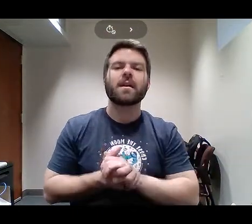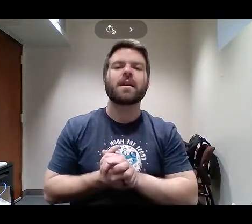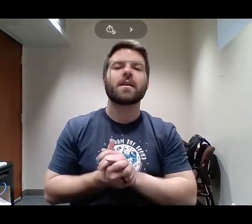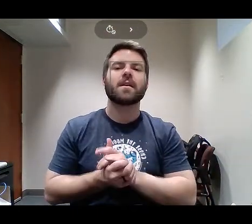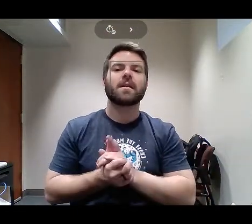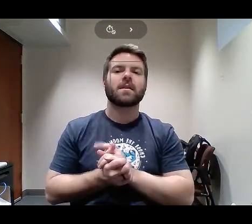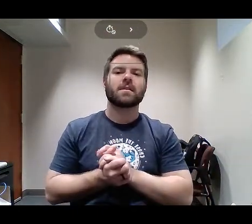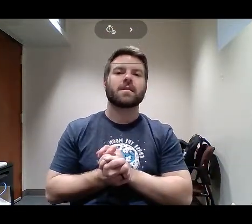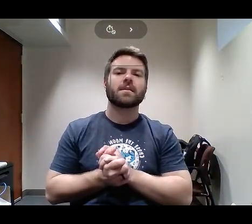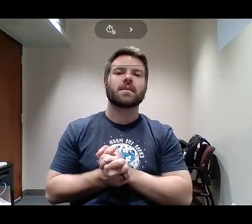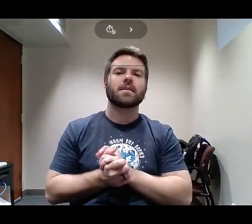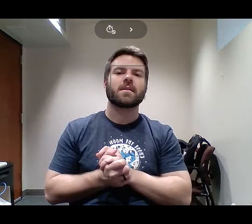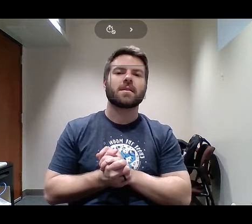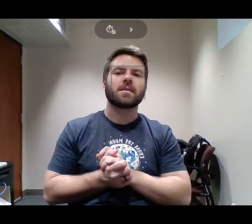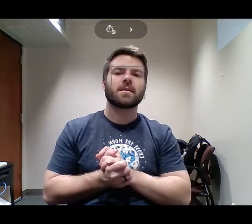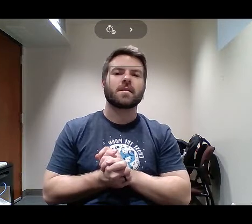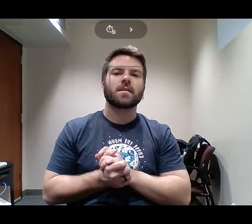class of 08,